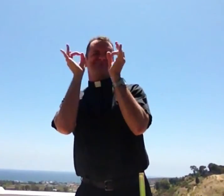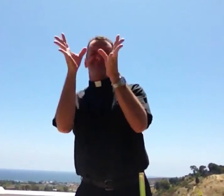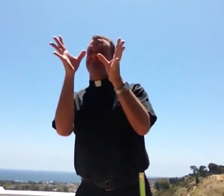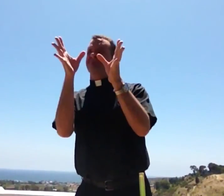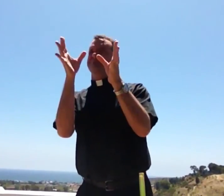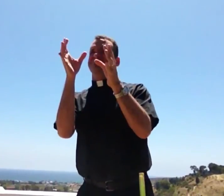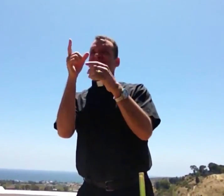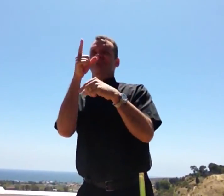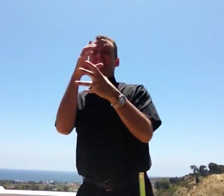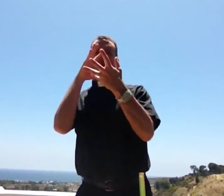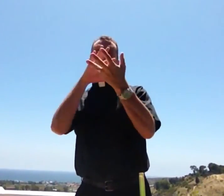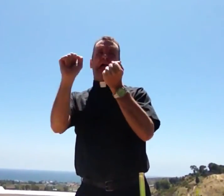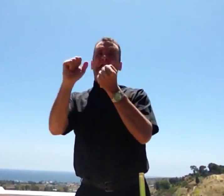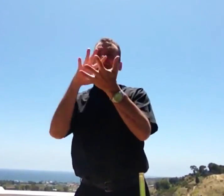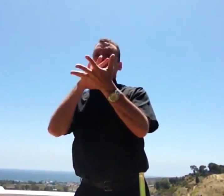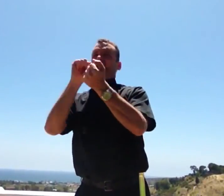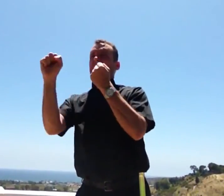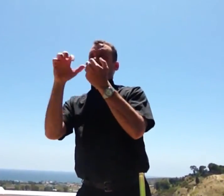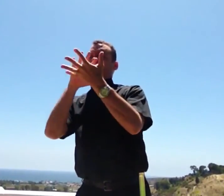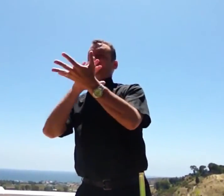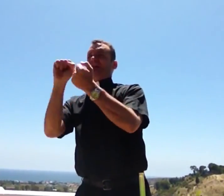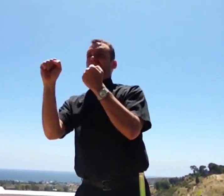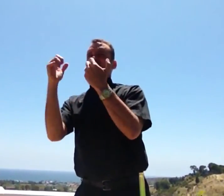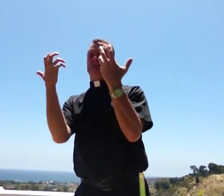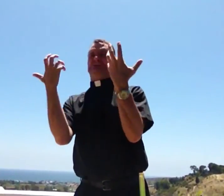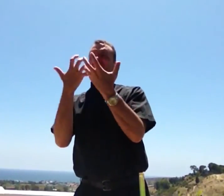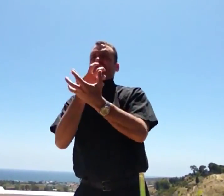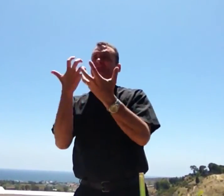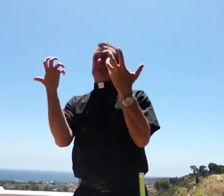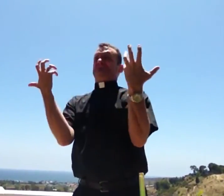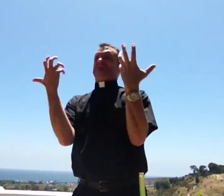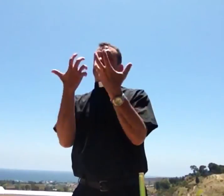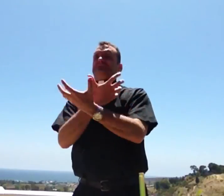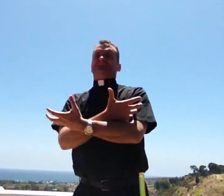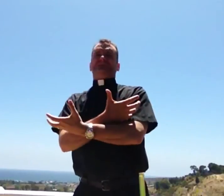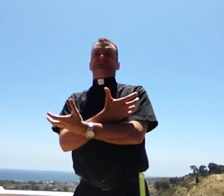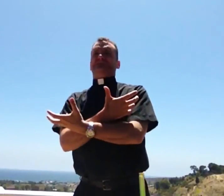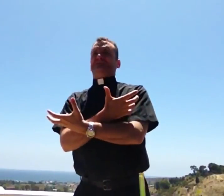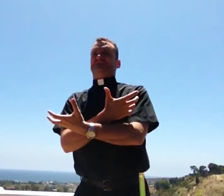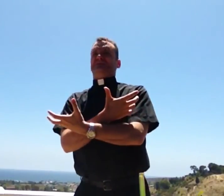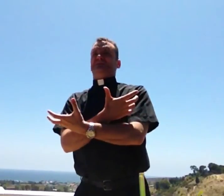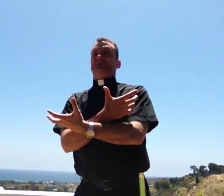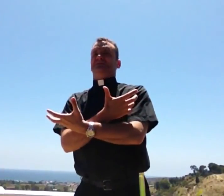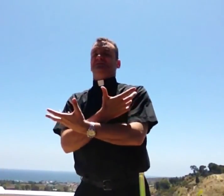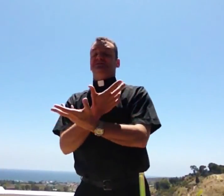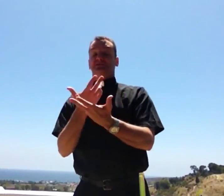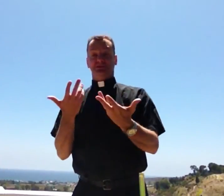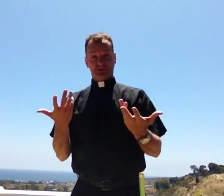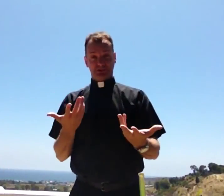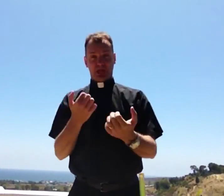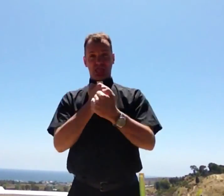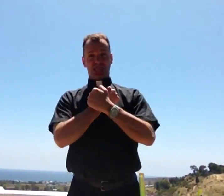With my hands on my chin. All the violence that occurs, seems like we never win.